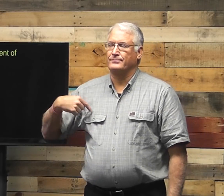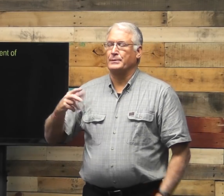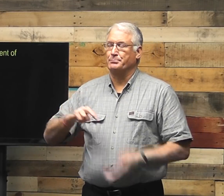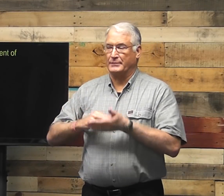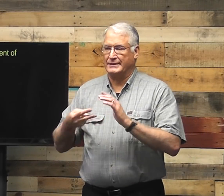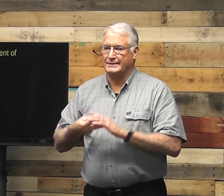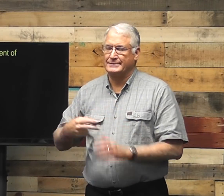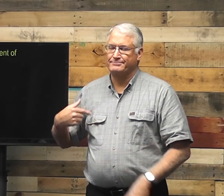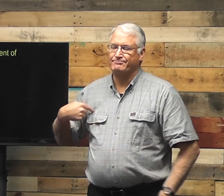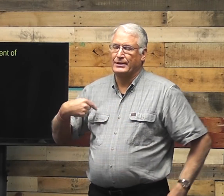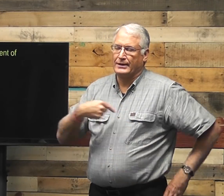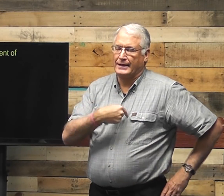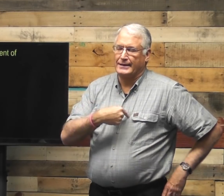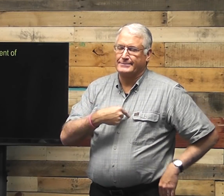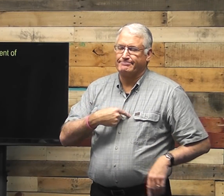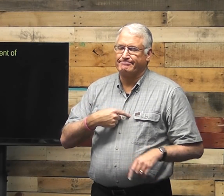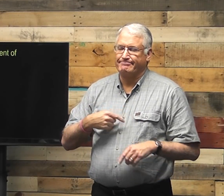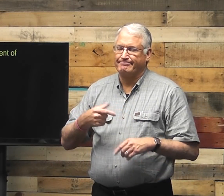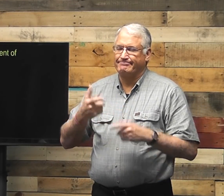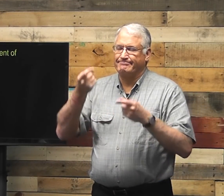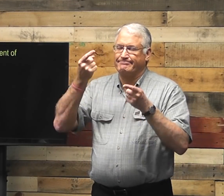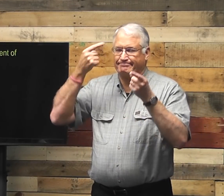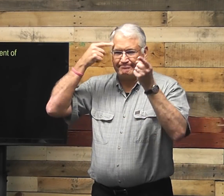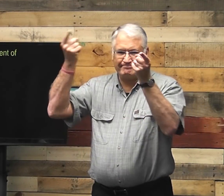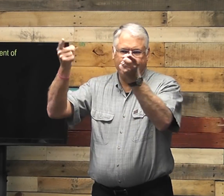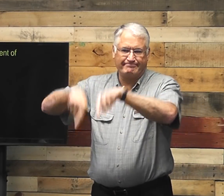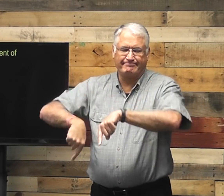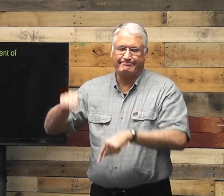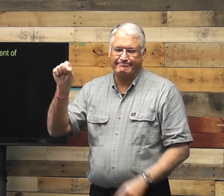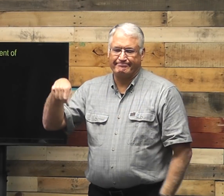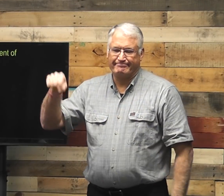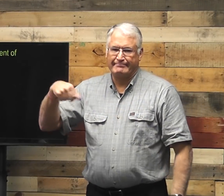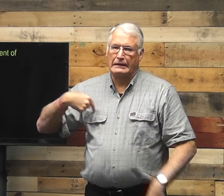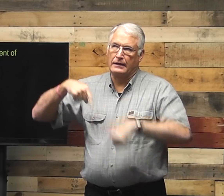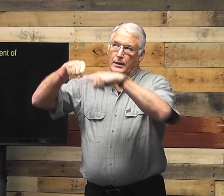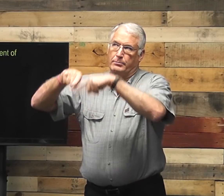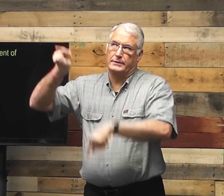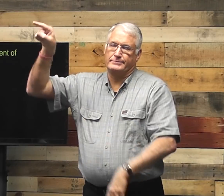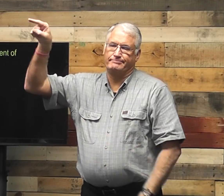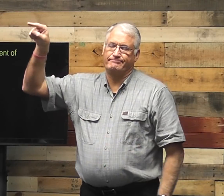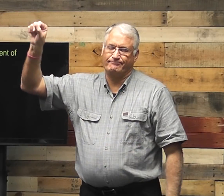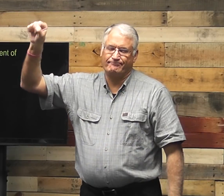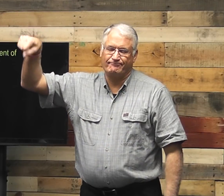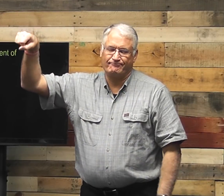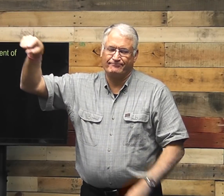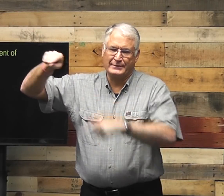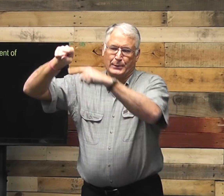So, it means that we agree, yes, that we depend on him.